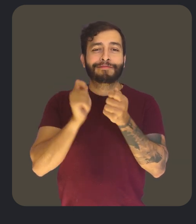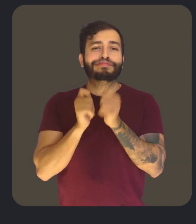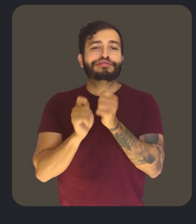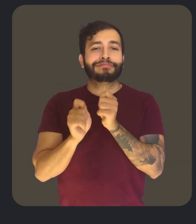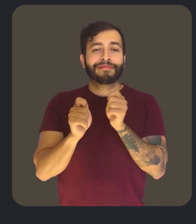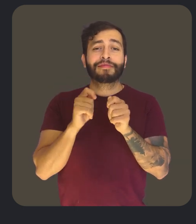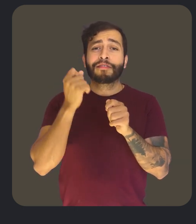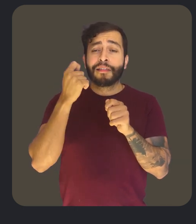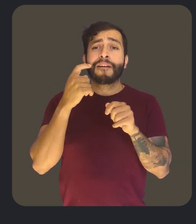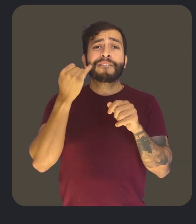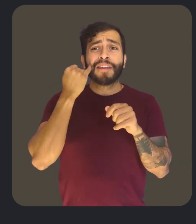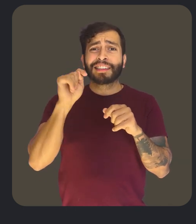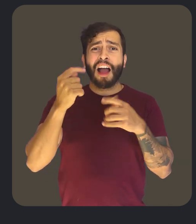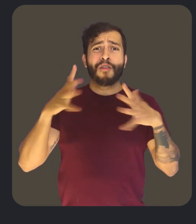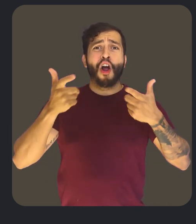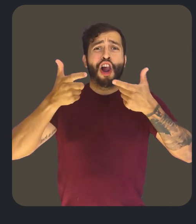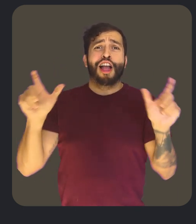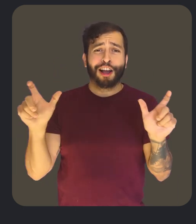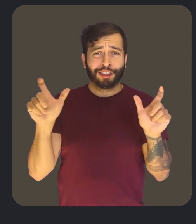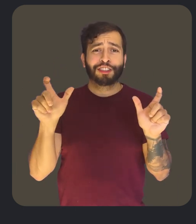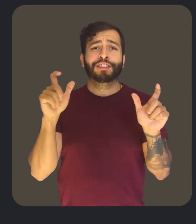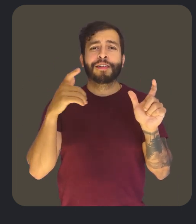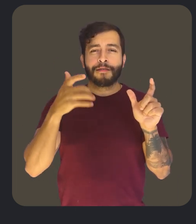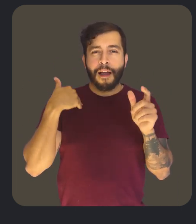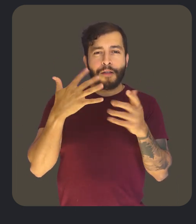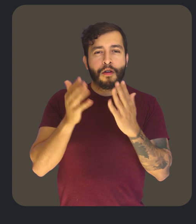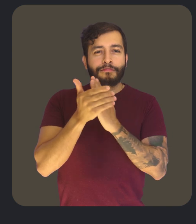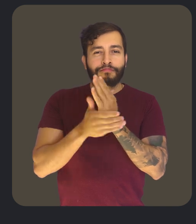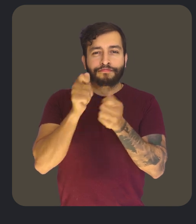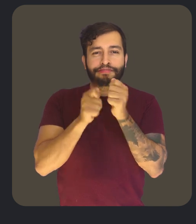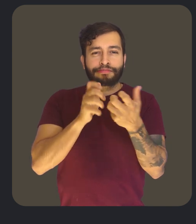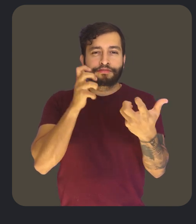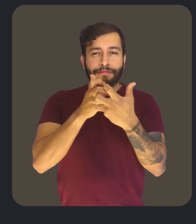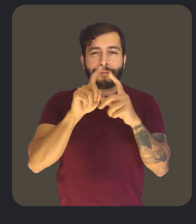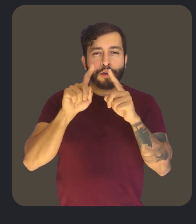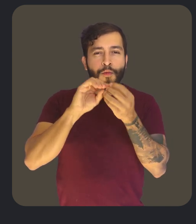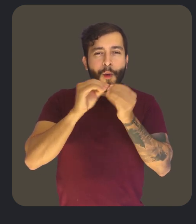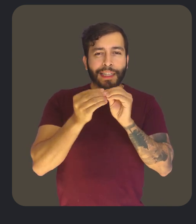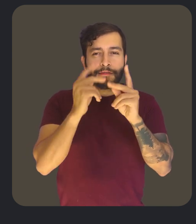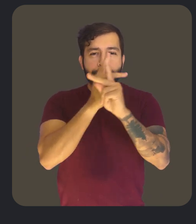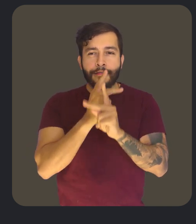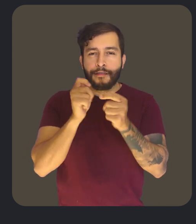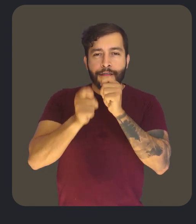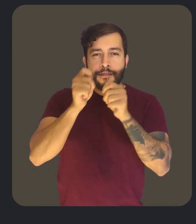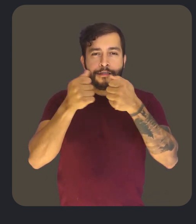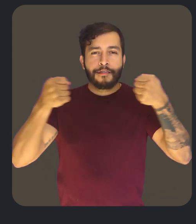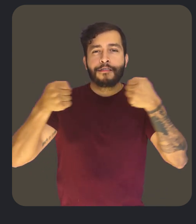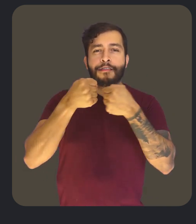text size. Scaling is now done non-linearly, so if a font is already somewhat large, it won't increase in size at the same rate as a small font